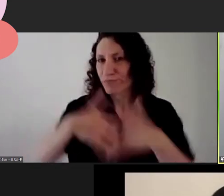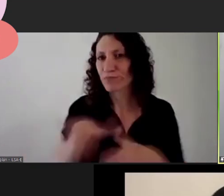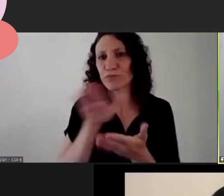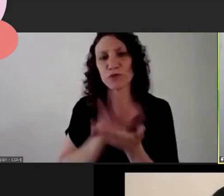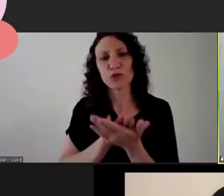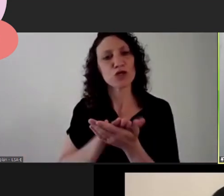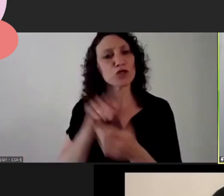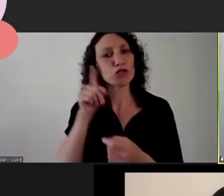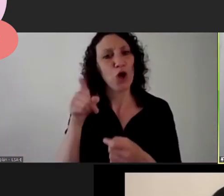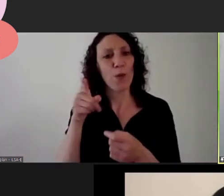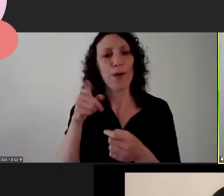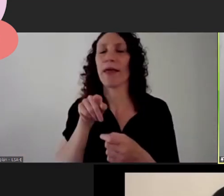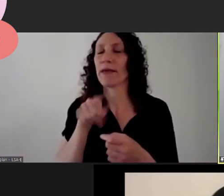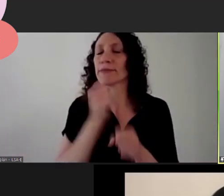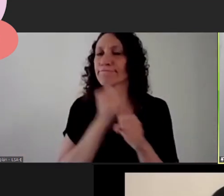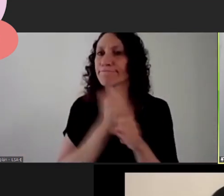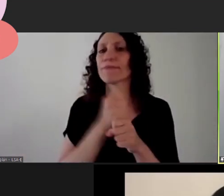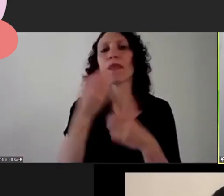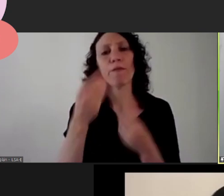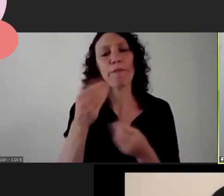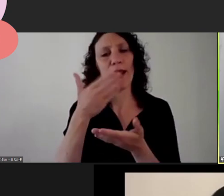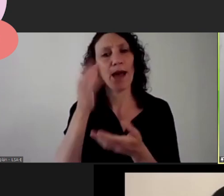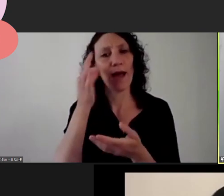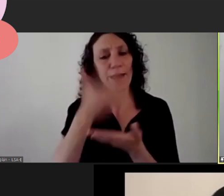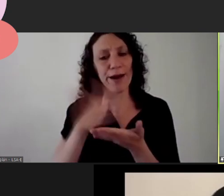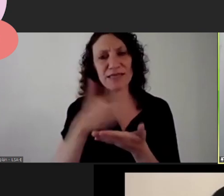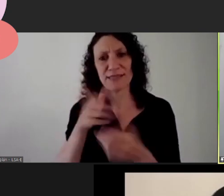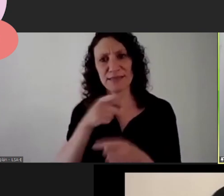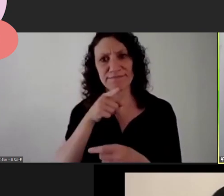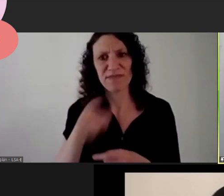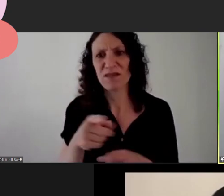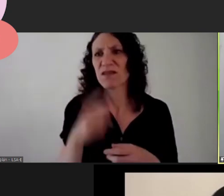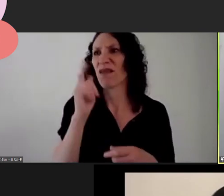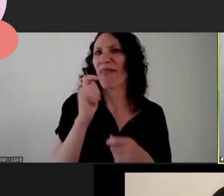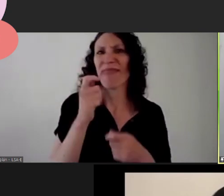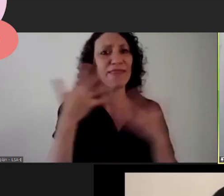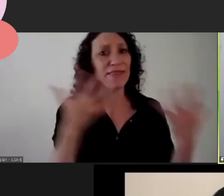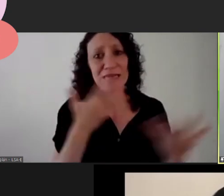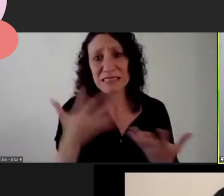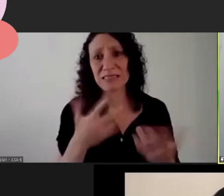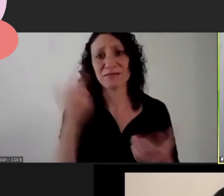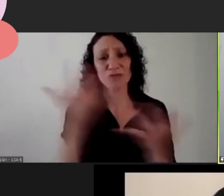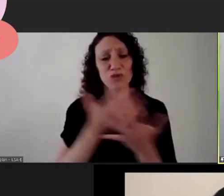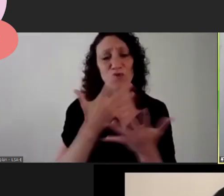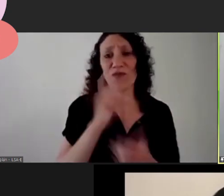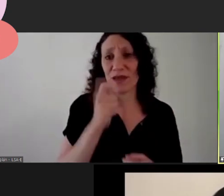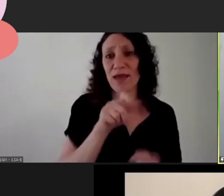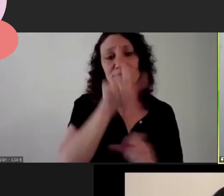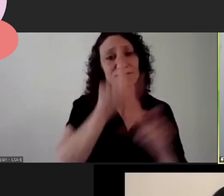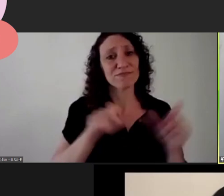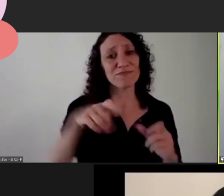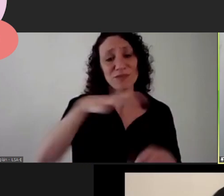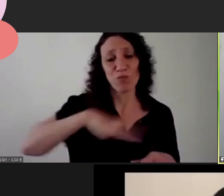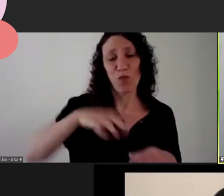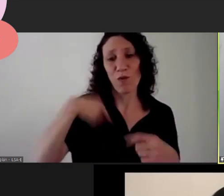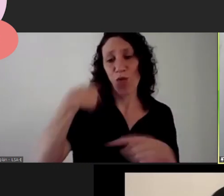act towards structural racism that people of color